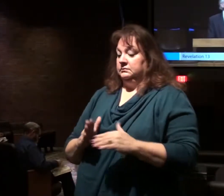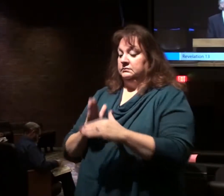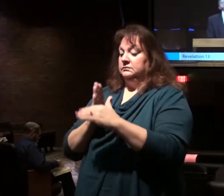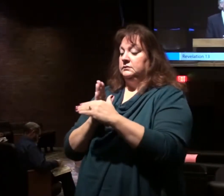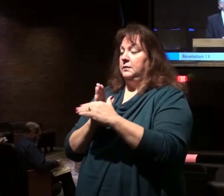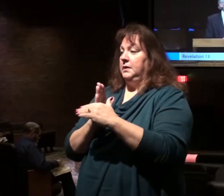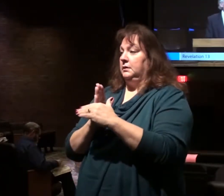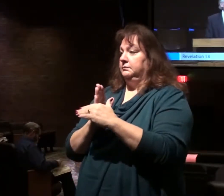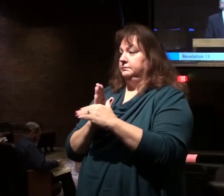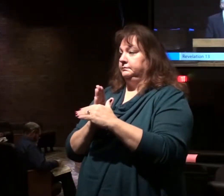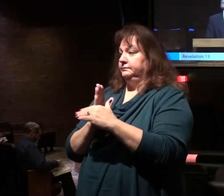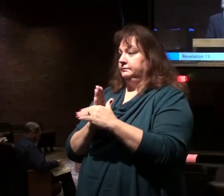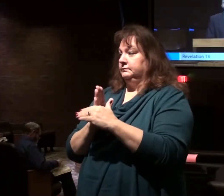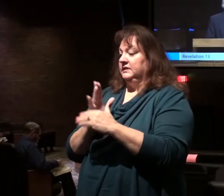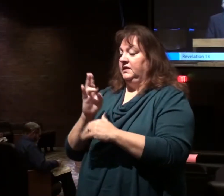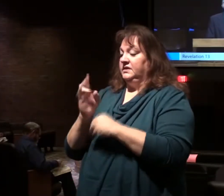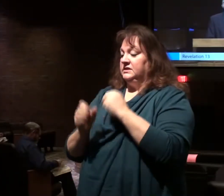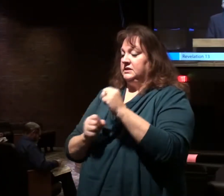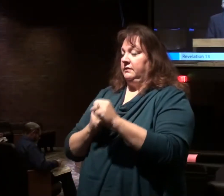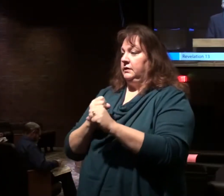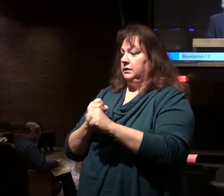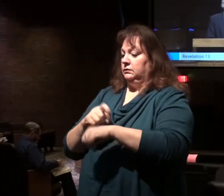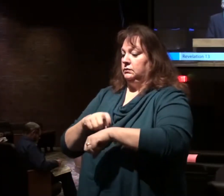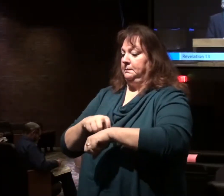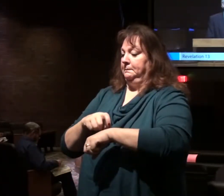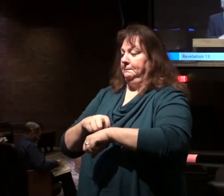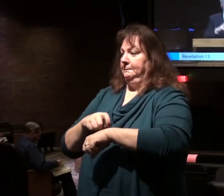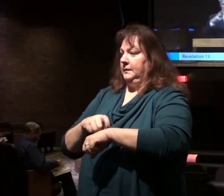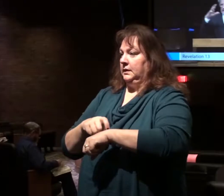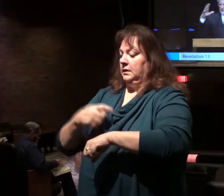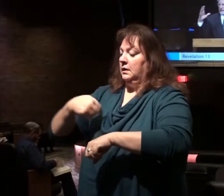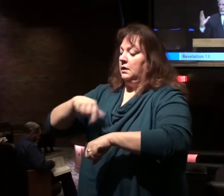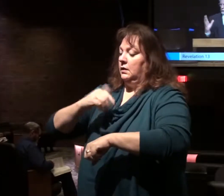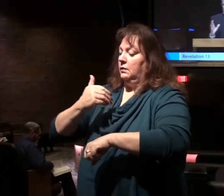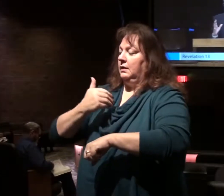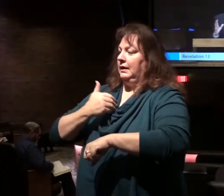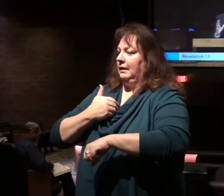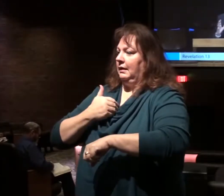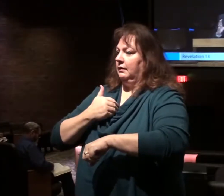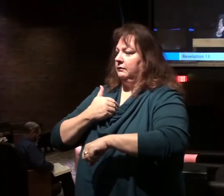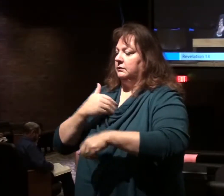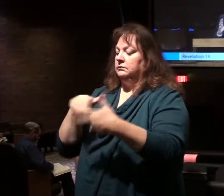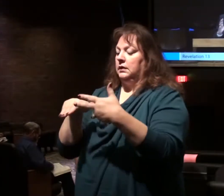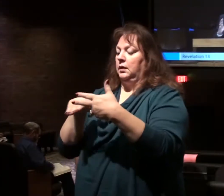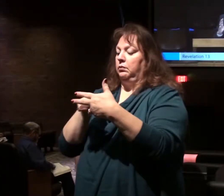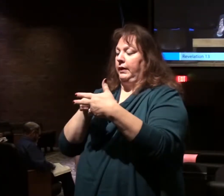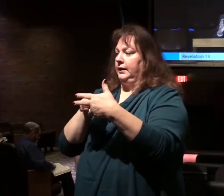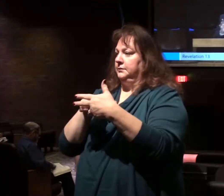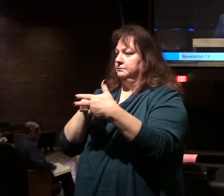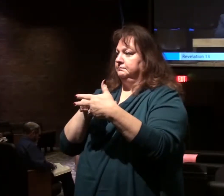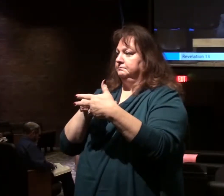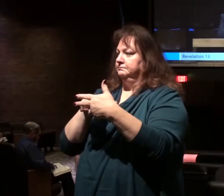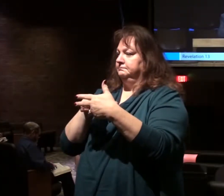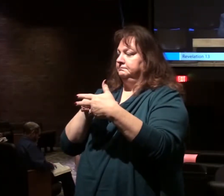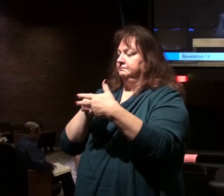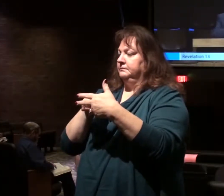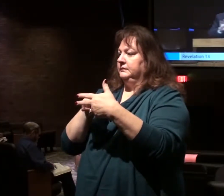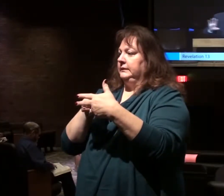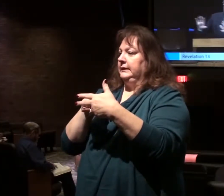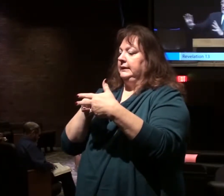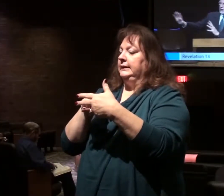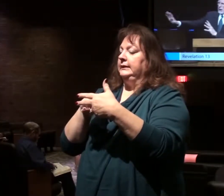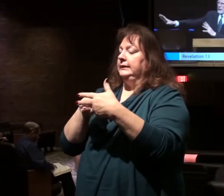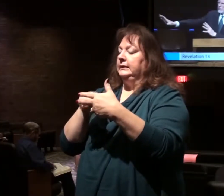of this seven-year period. And we have an interlude. Rather than